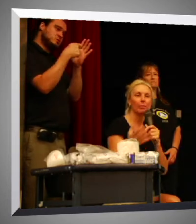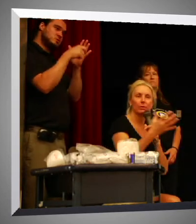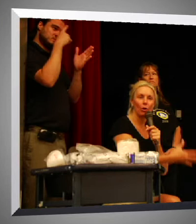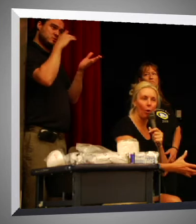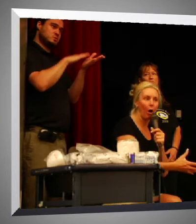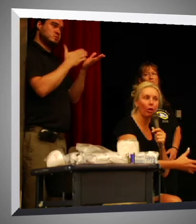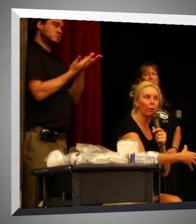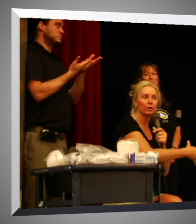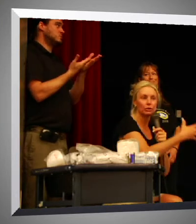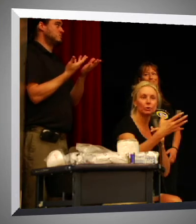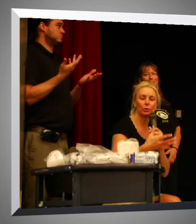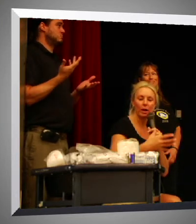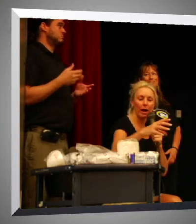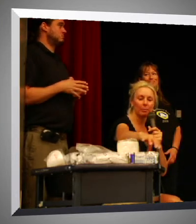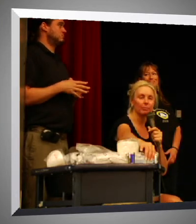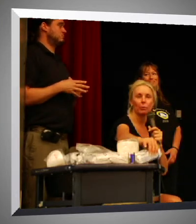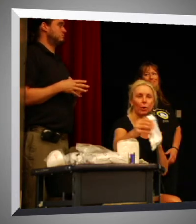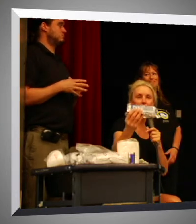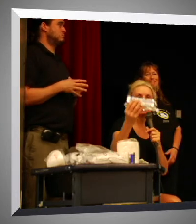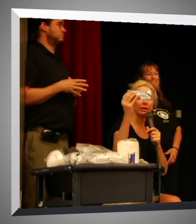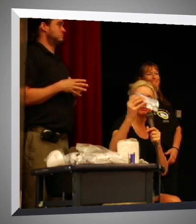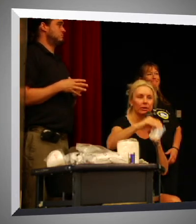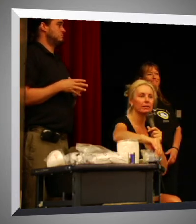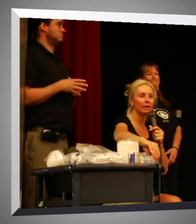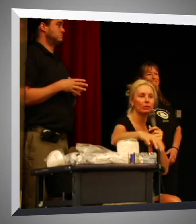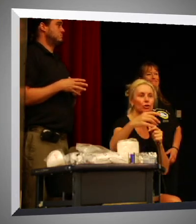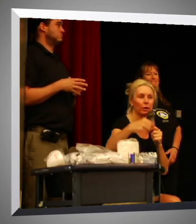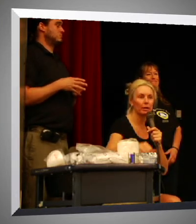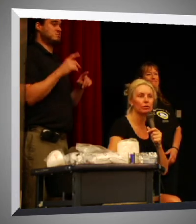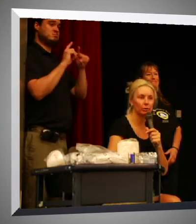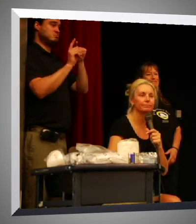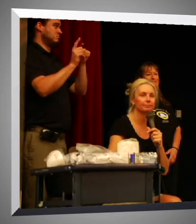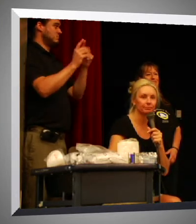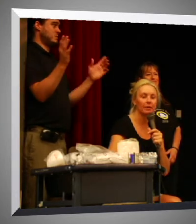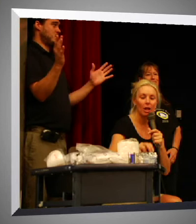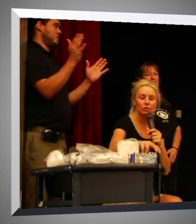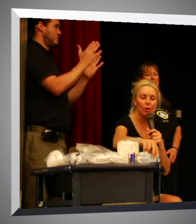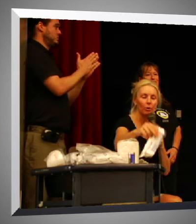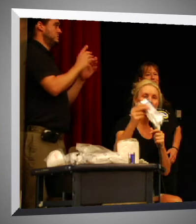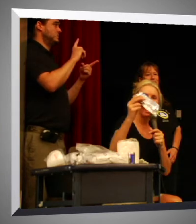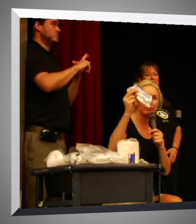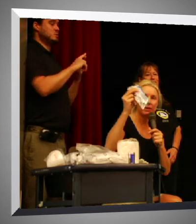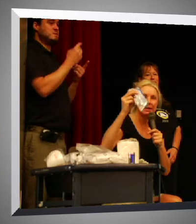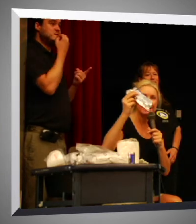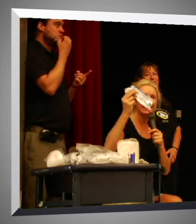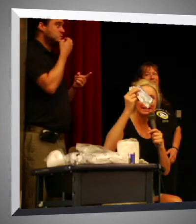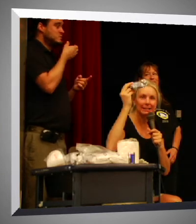all the way to whatever you need to flint in to drink it too. So, everything is in these